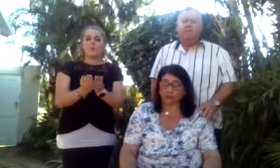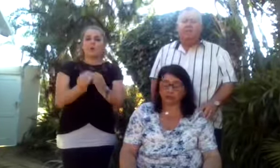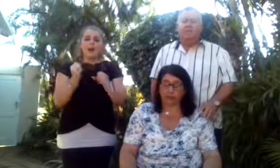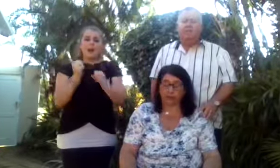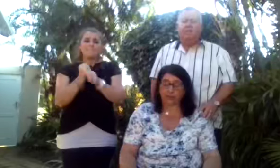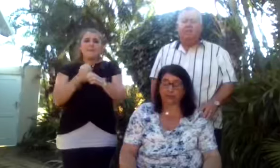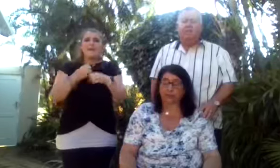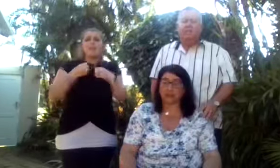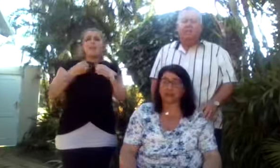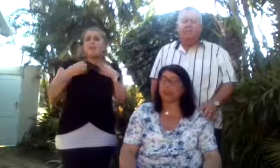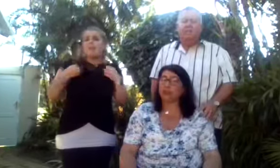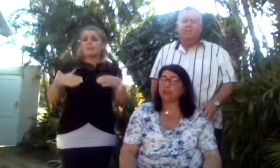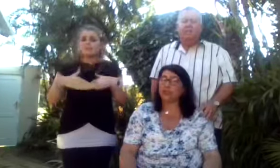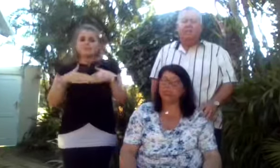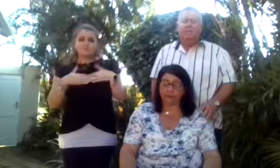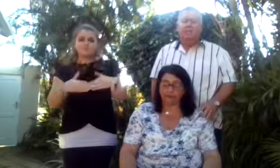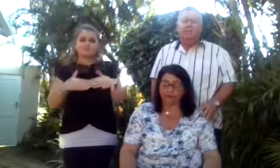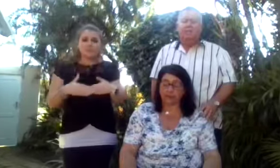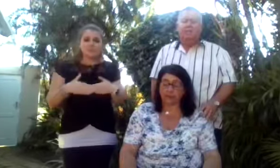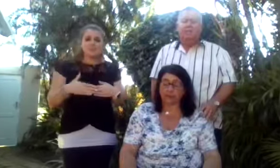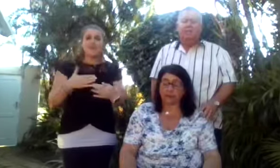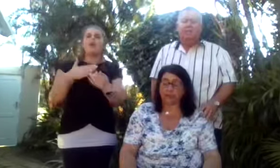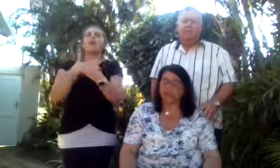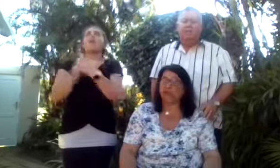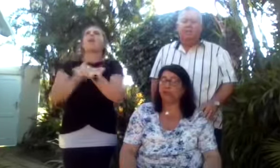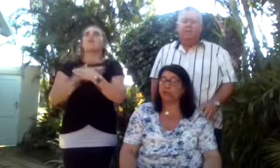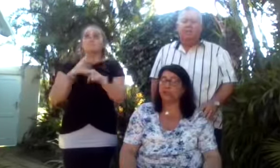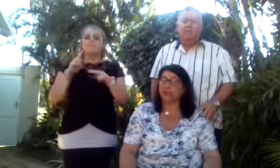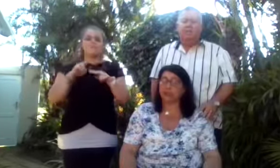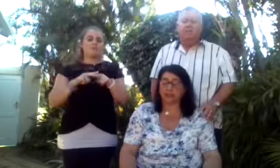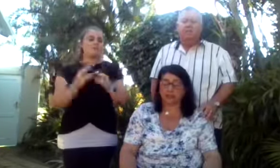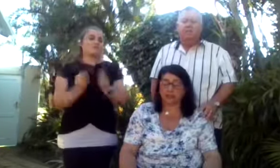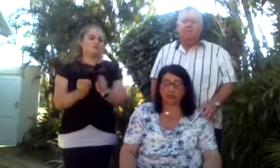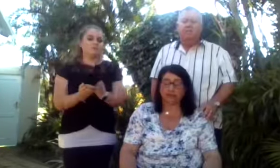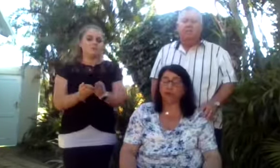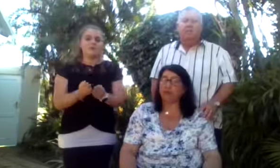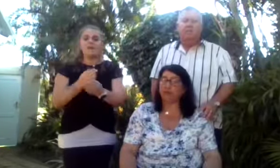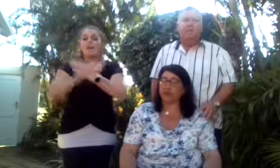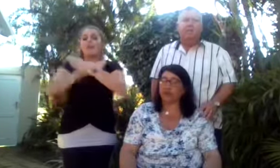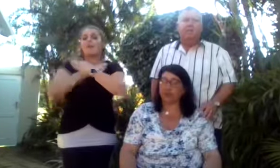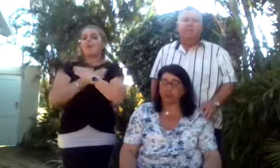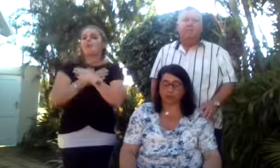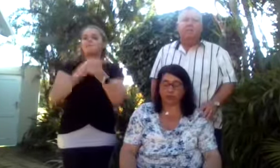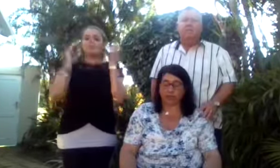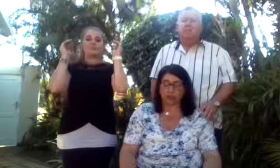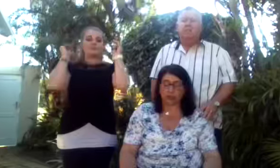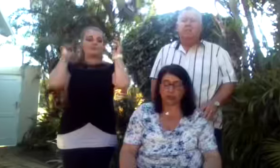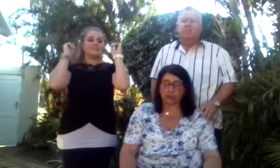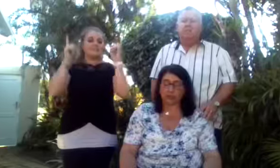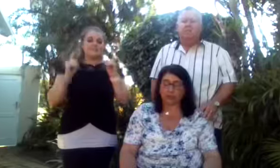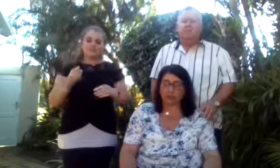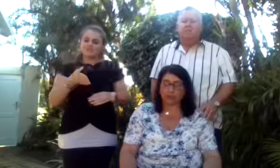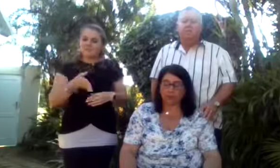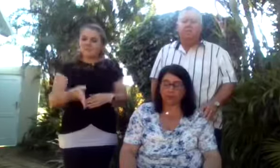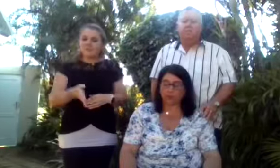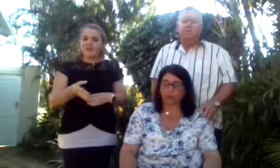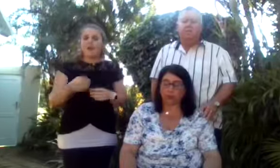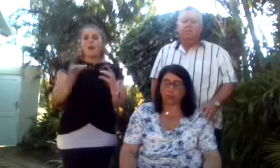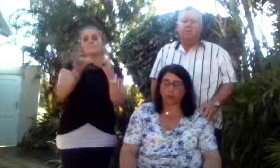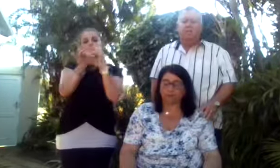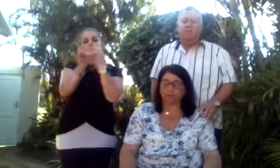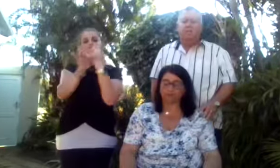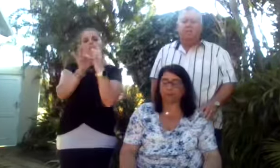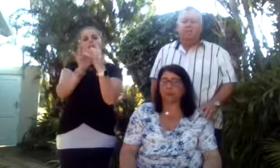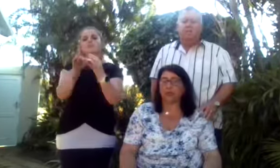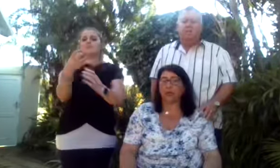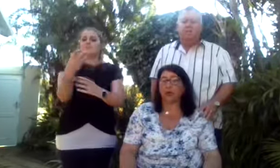most wonderful friends. She loved Fulton, and she loved her teachers, forming very special relationships with